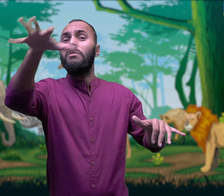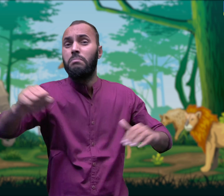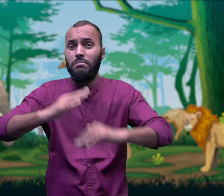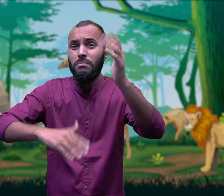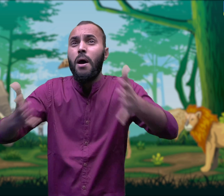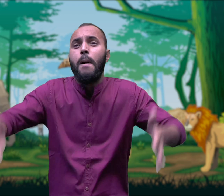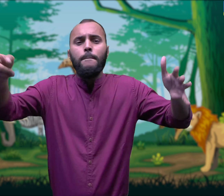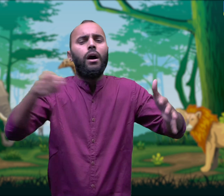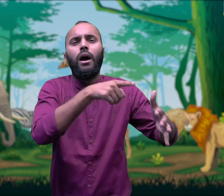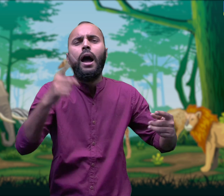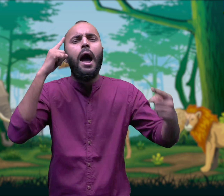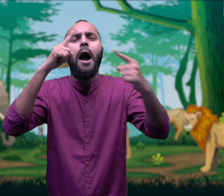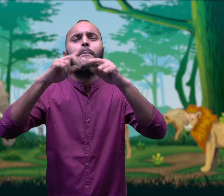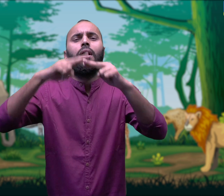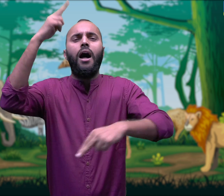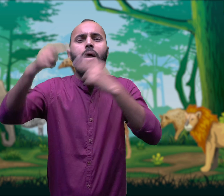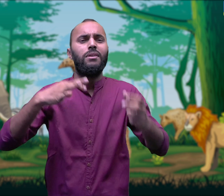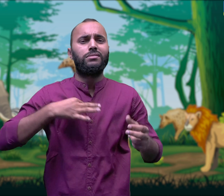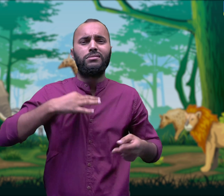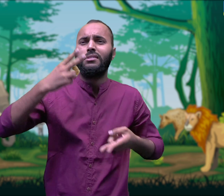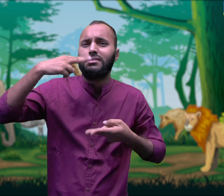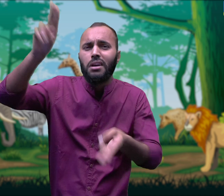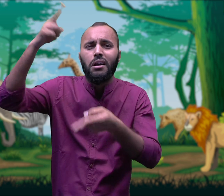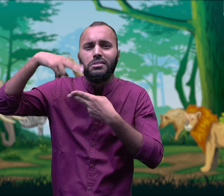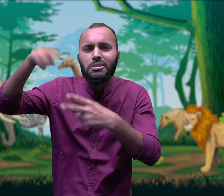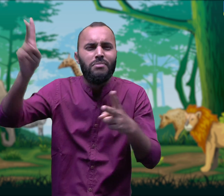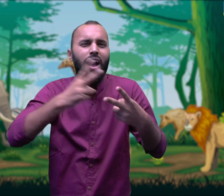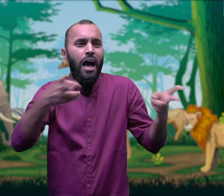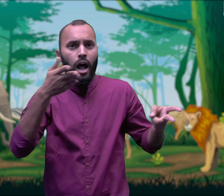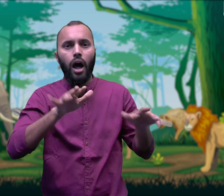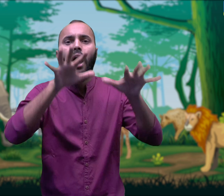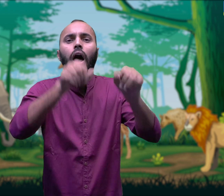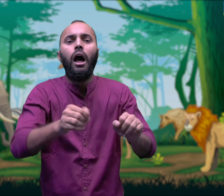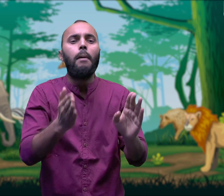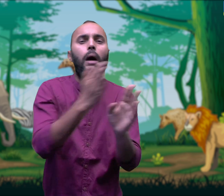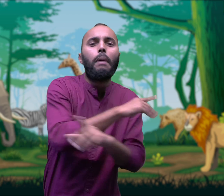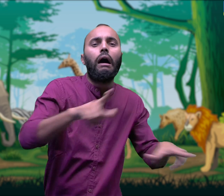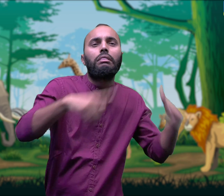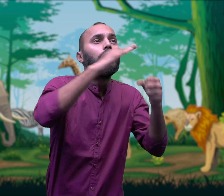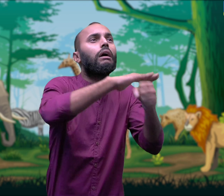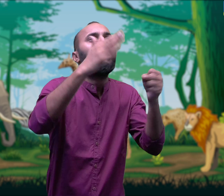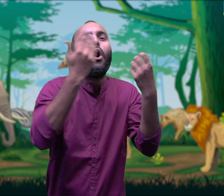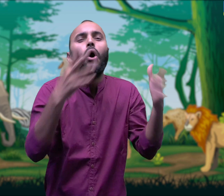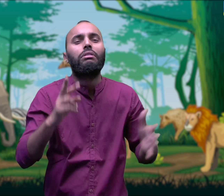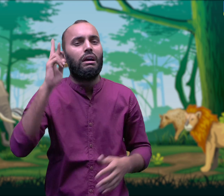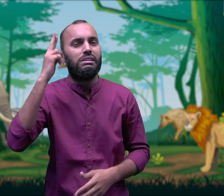The purpose of building industries is to increase the economic growth of a nation from its large amount of production. That is the reason of